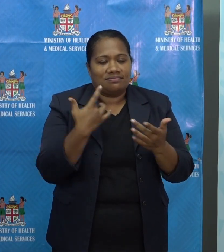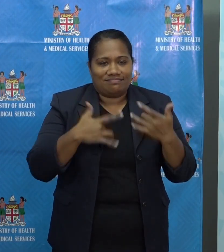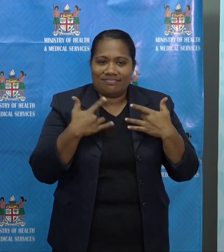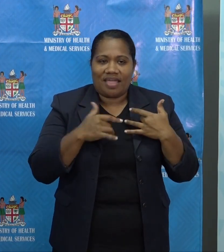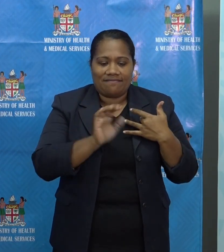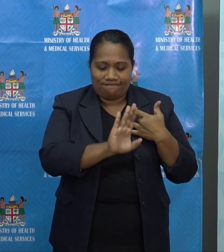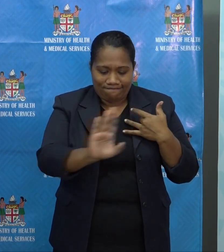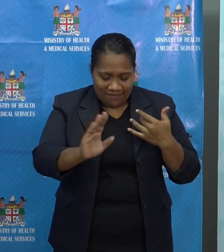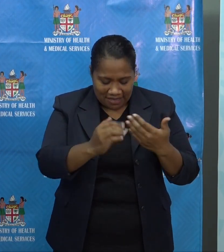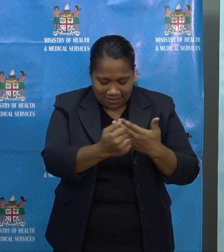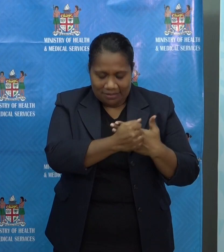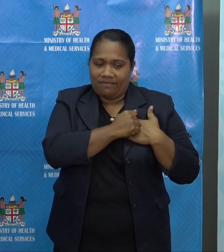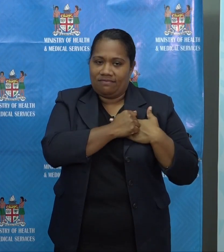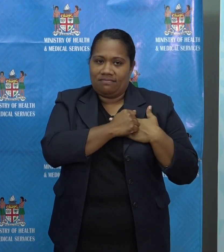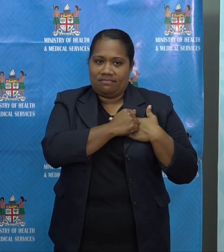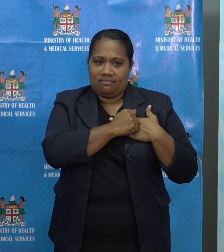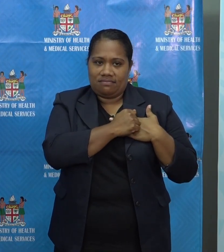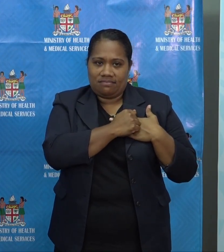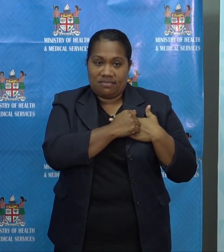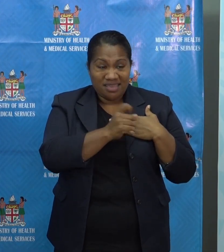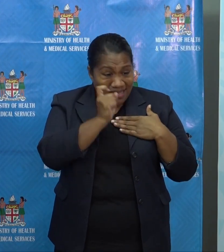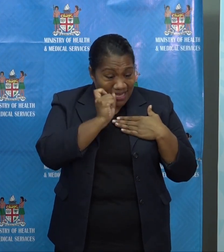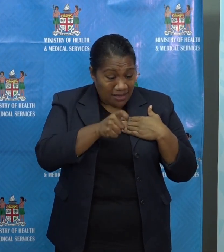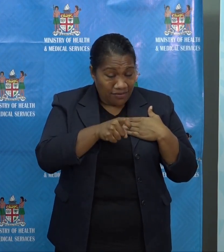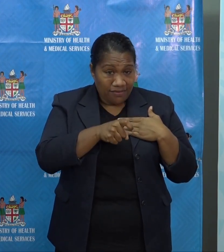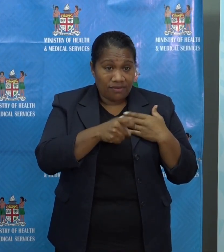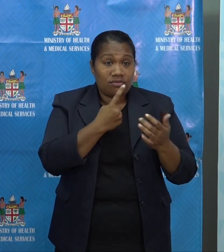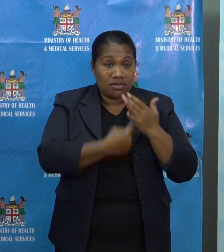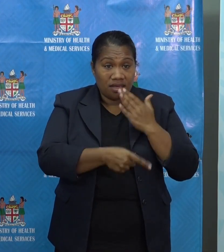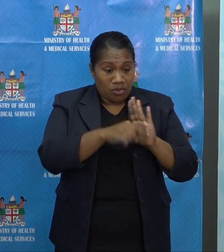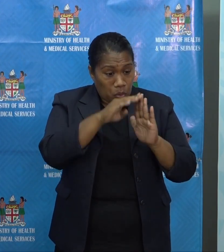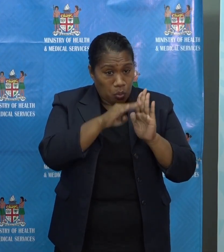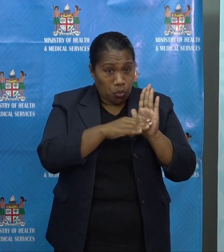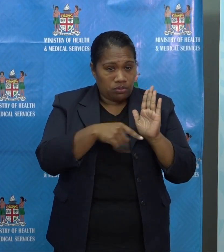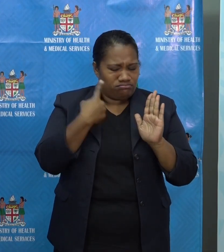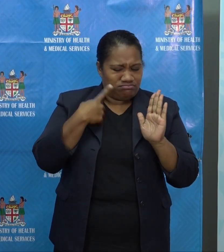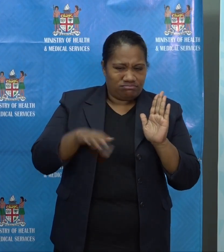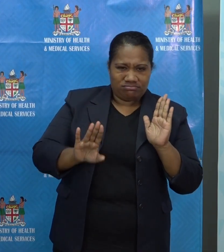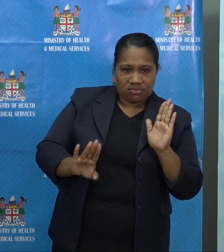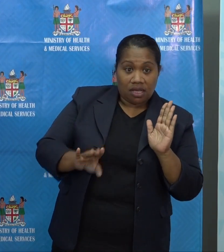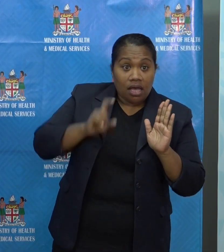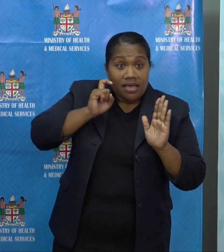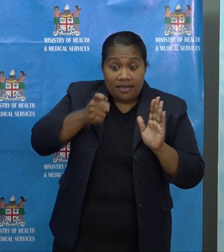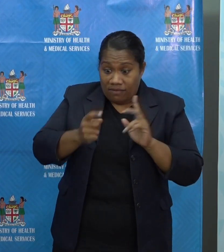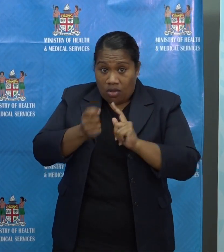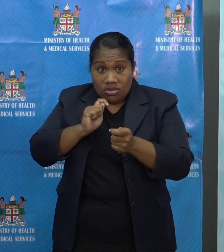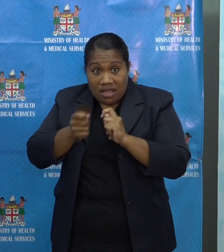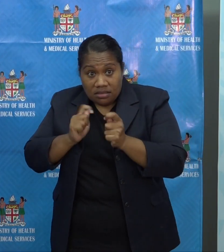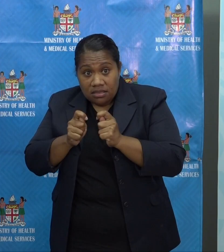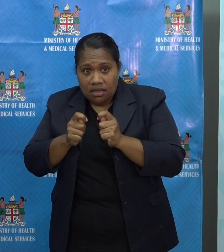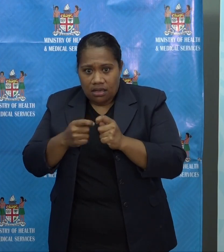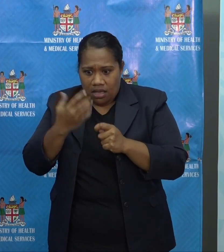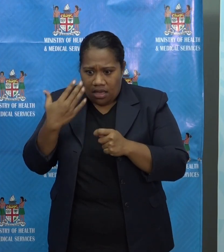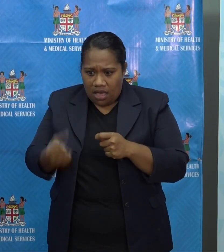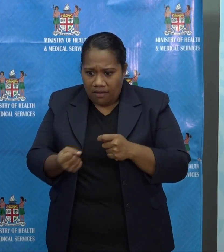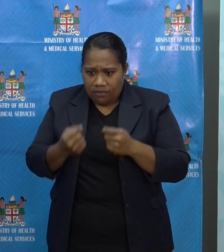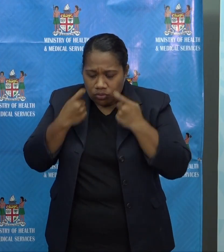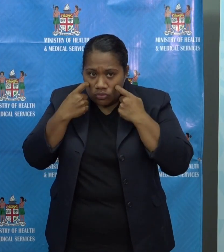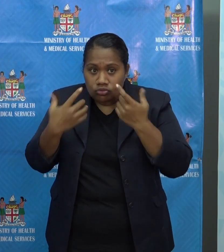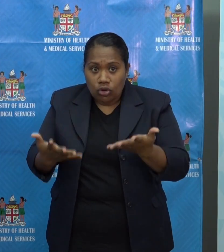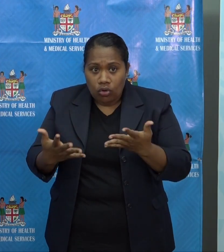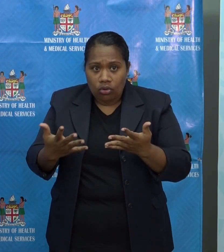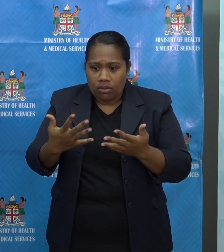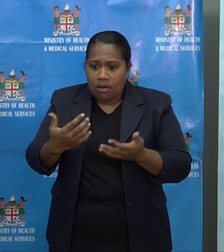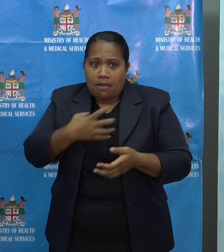If these protocols are ignored, or if our testing reveals additional cases, I will be forced